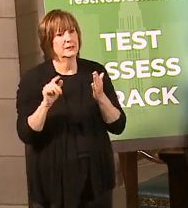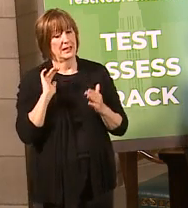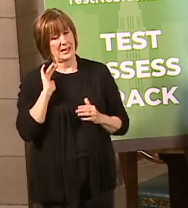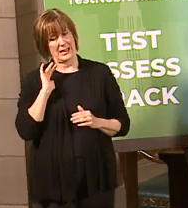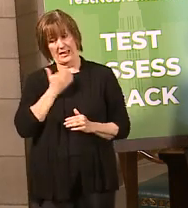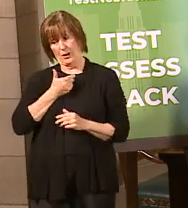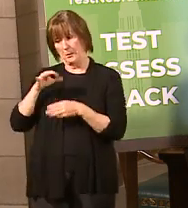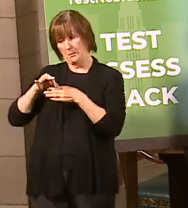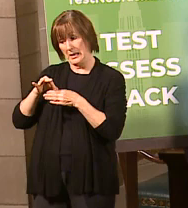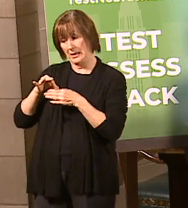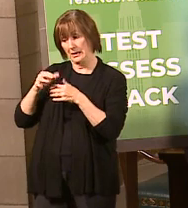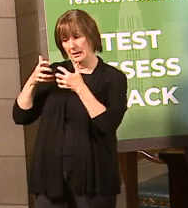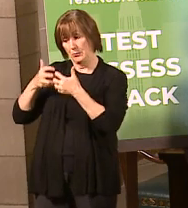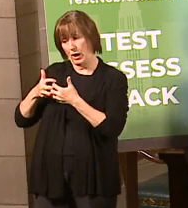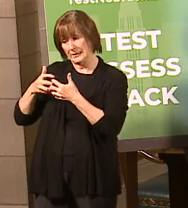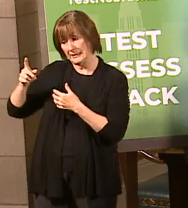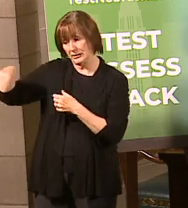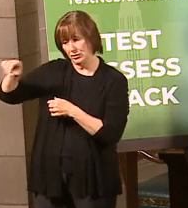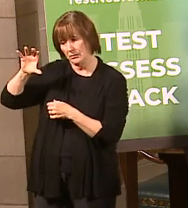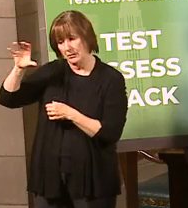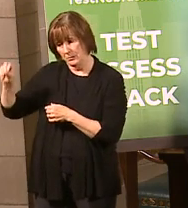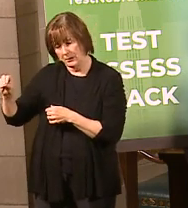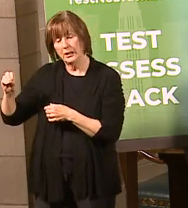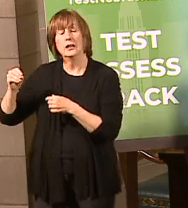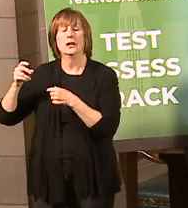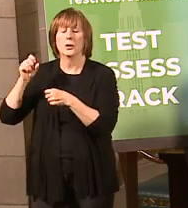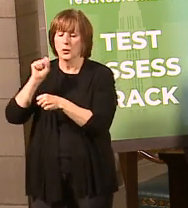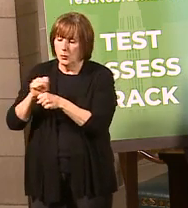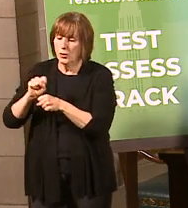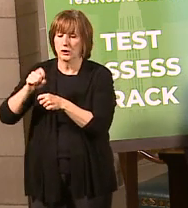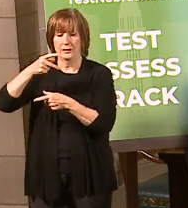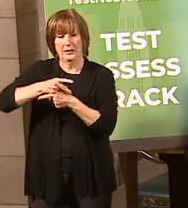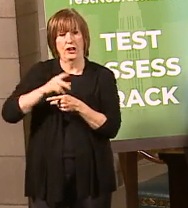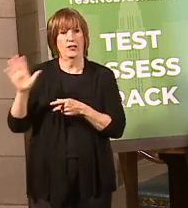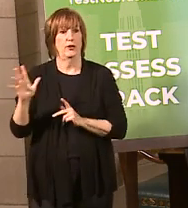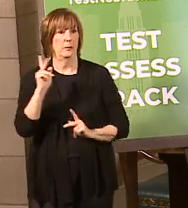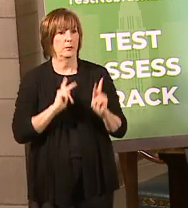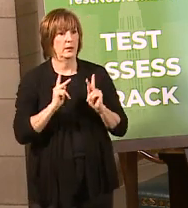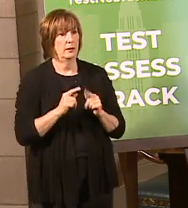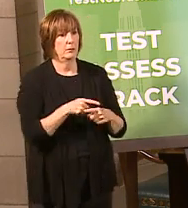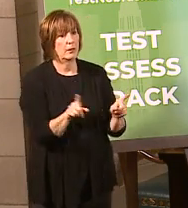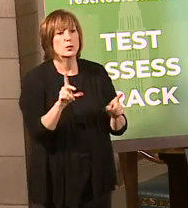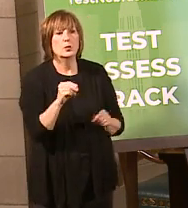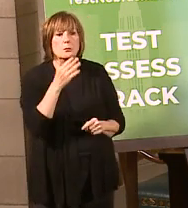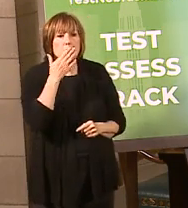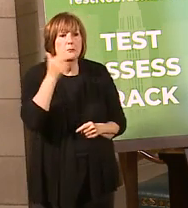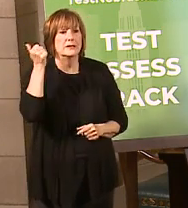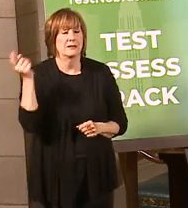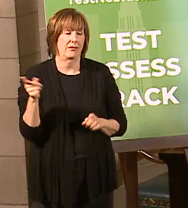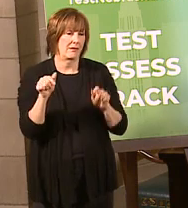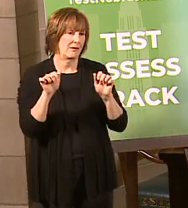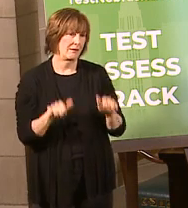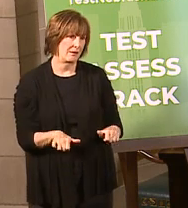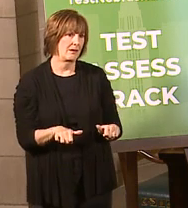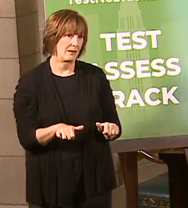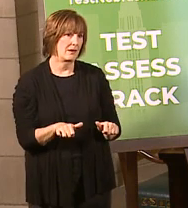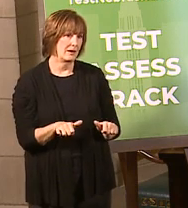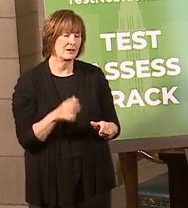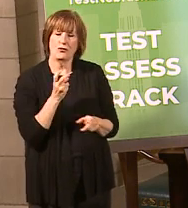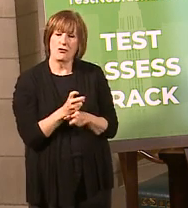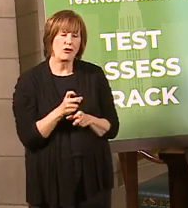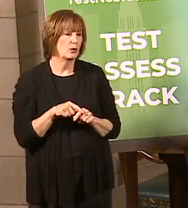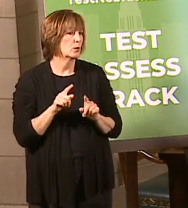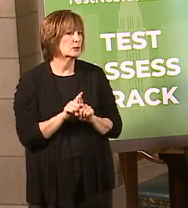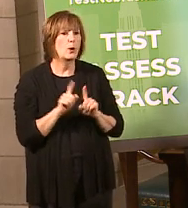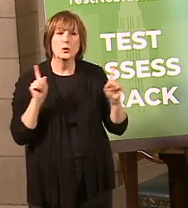working diligently to make sure they take care of their folks and do the best they can in a very difficult environment to do that social distancing